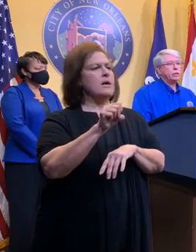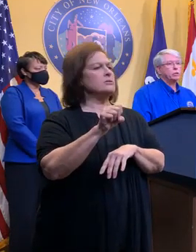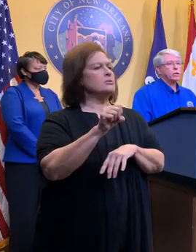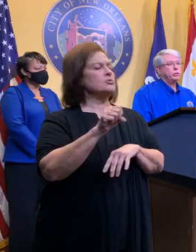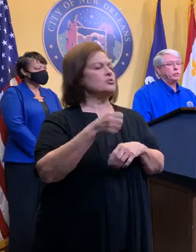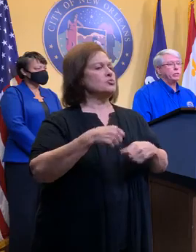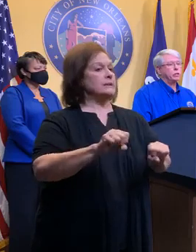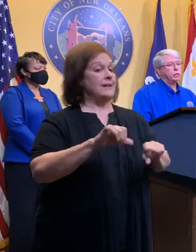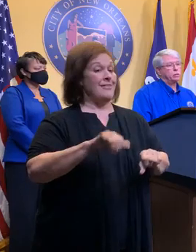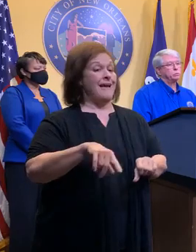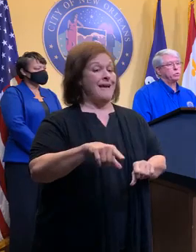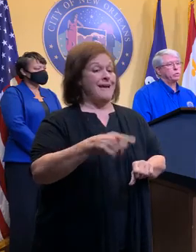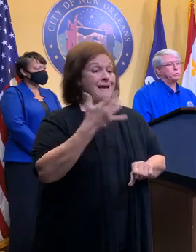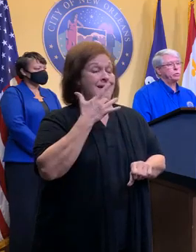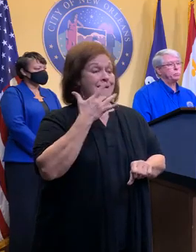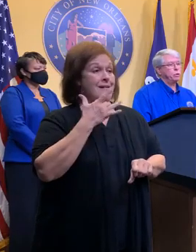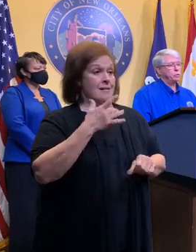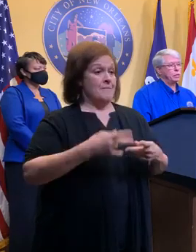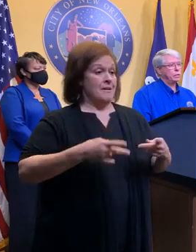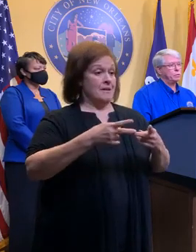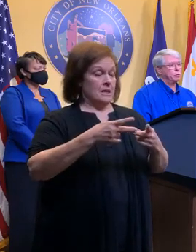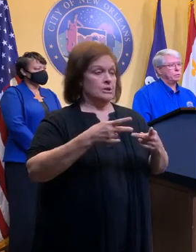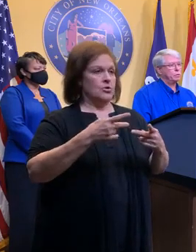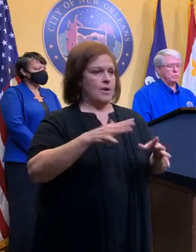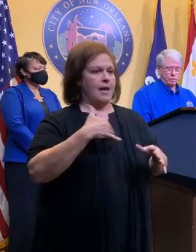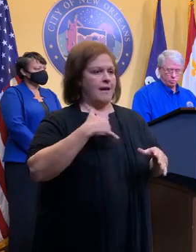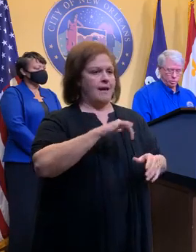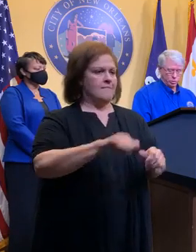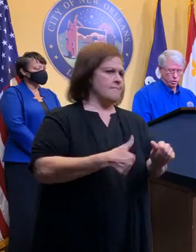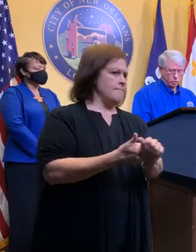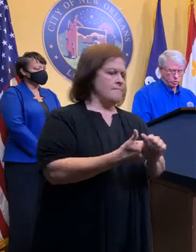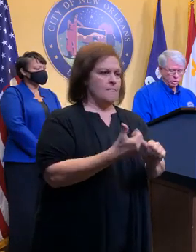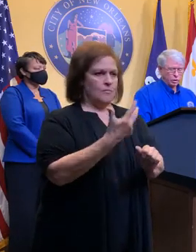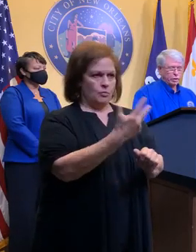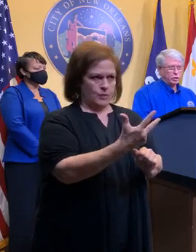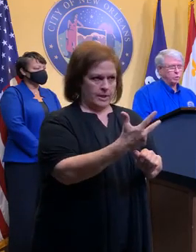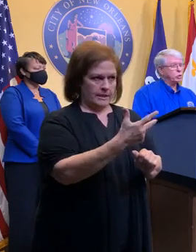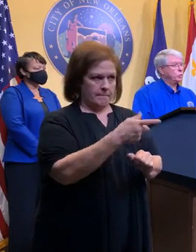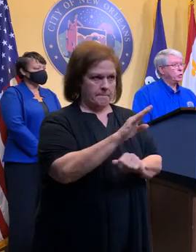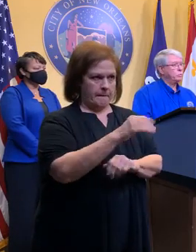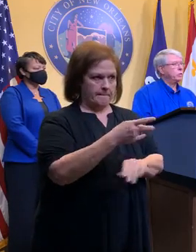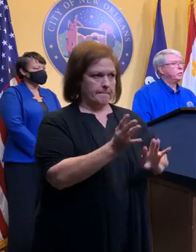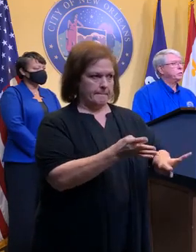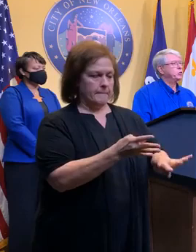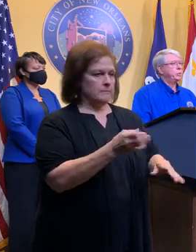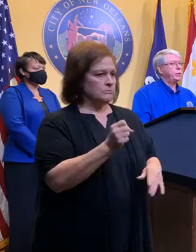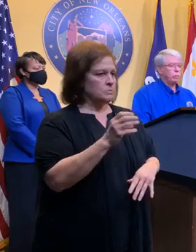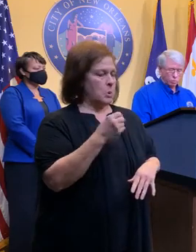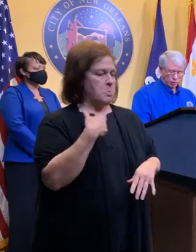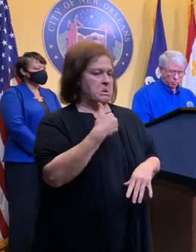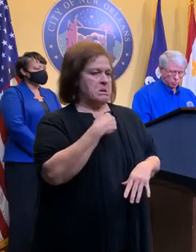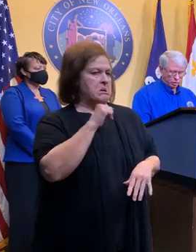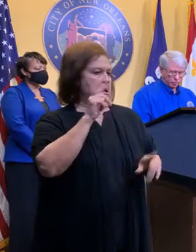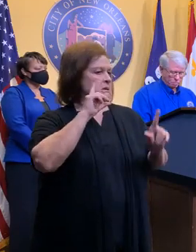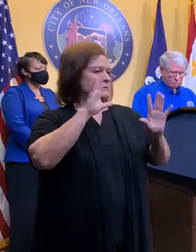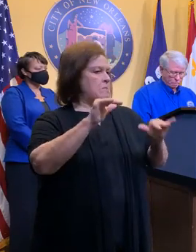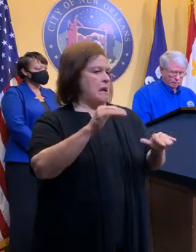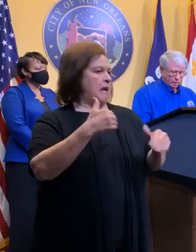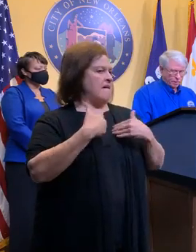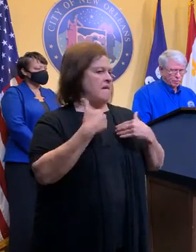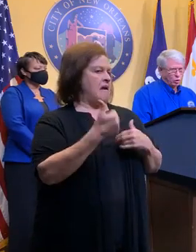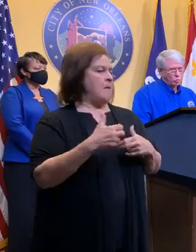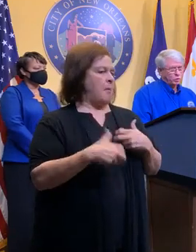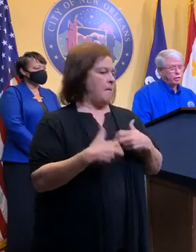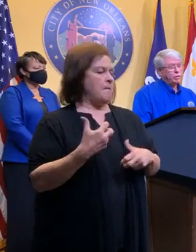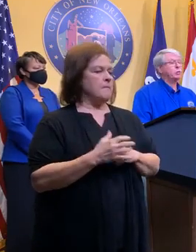Luckily, at that location, there are three pumps at that pump station. So we don't really anticipate any problems there.